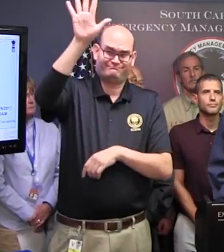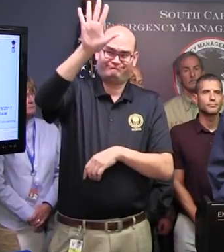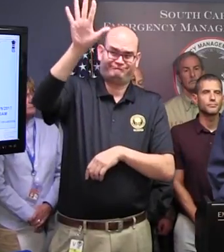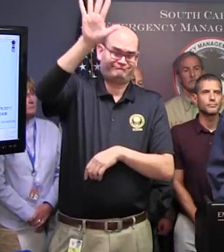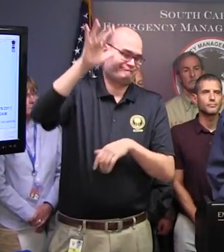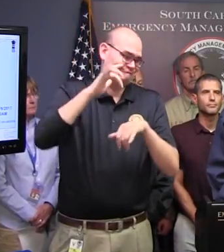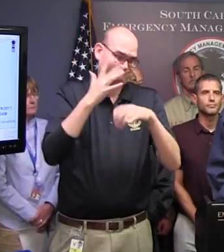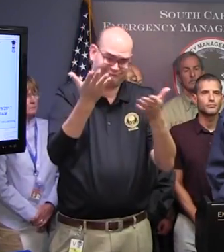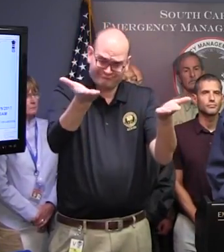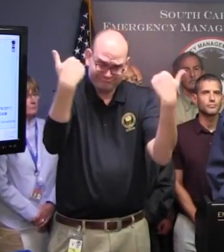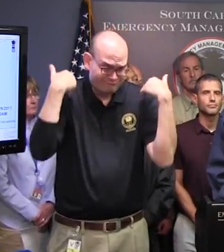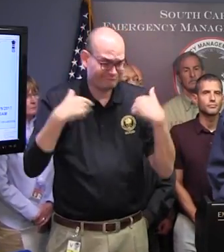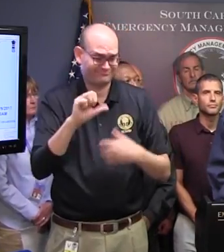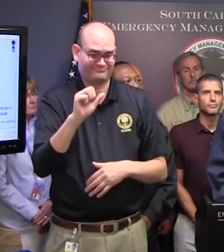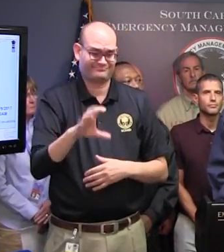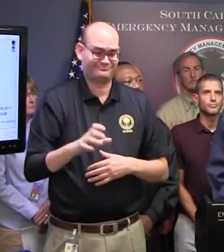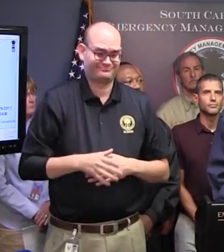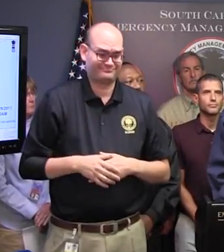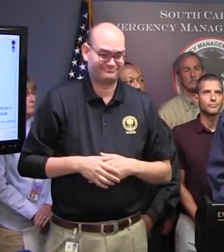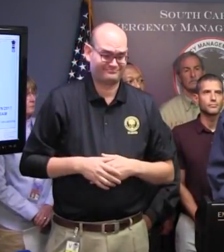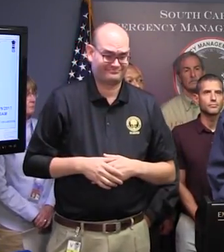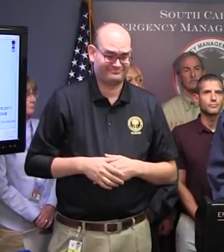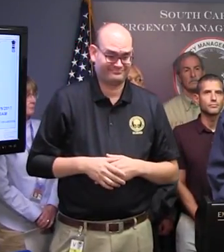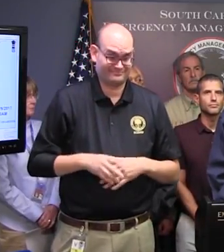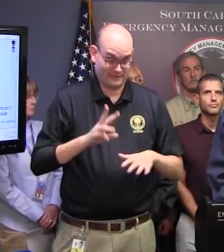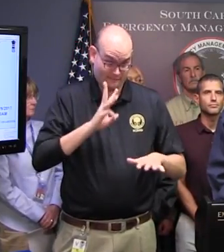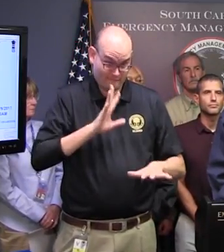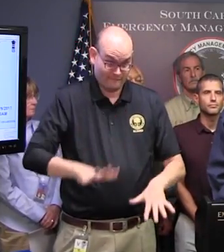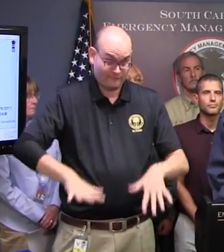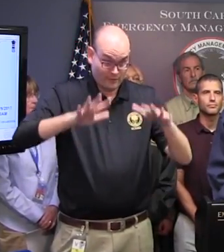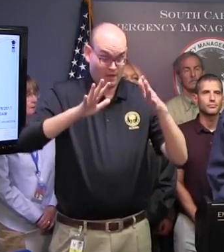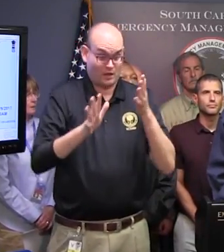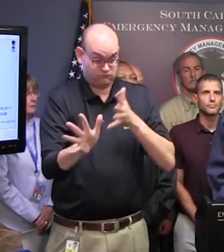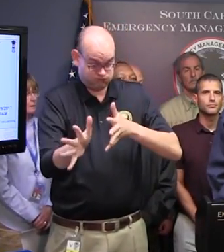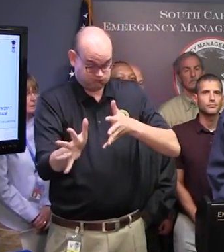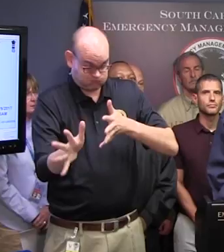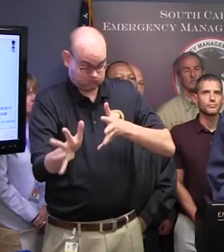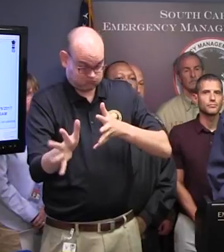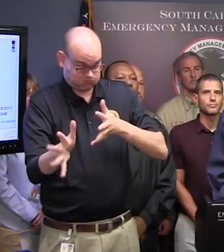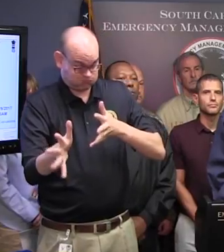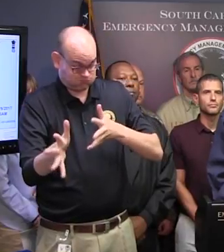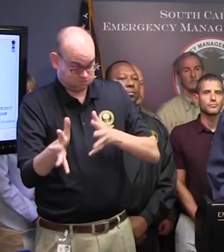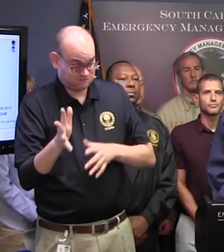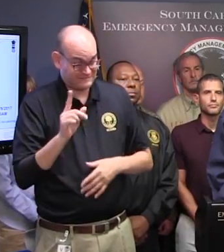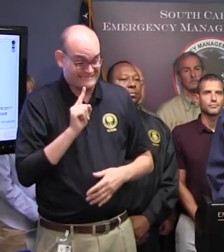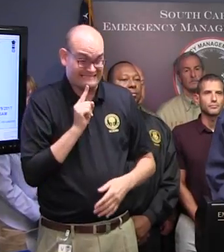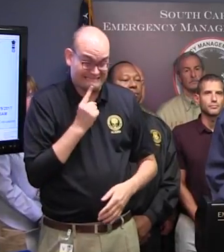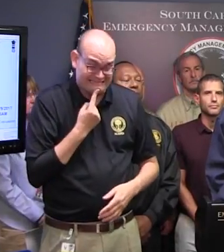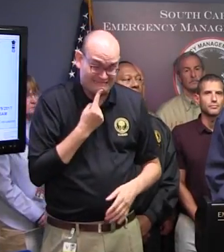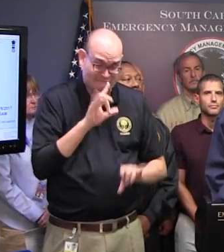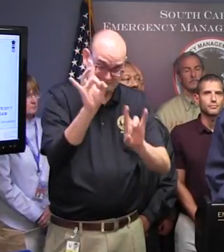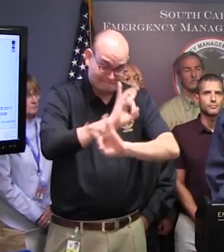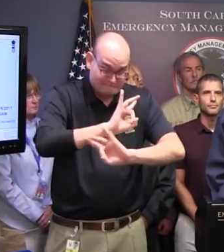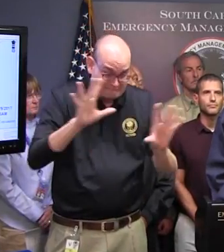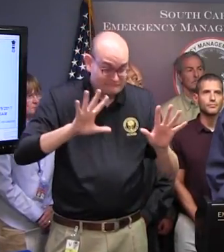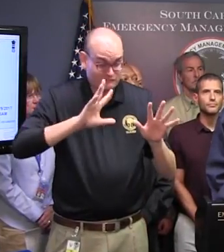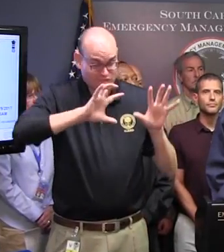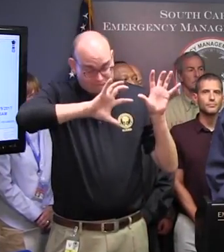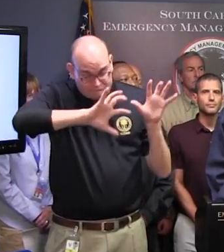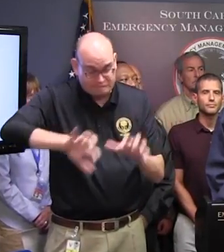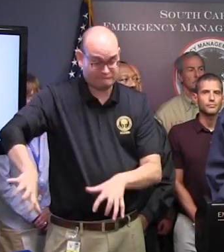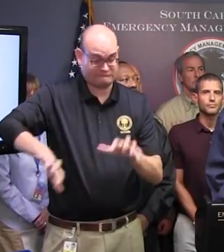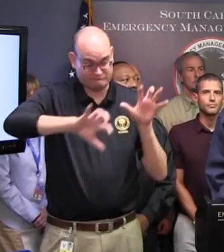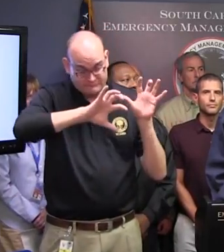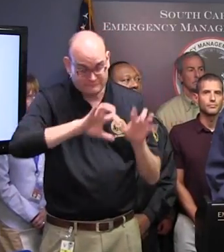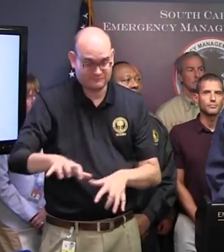state. Flooding and wind. As you can tell, this is a serious storm. Fortunately, it's not hitting us